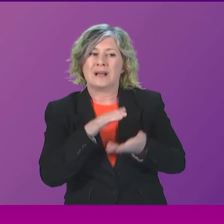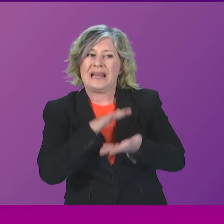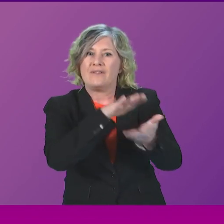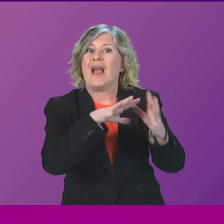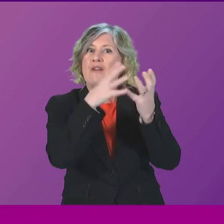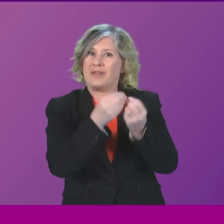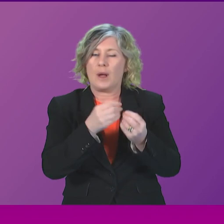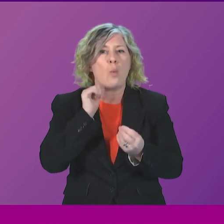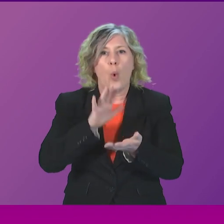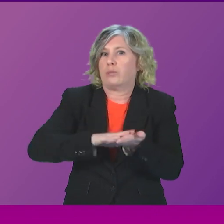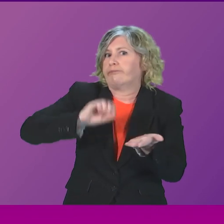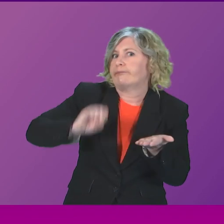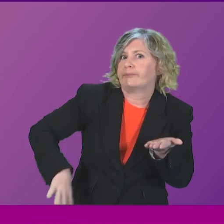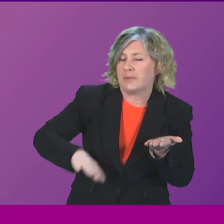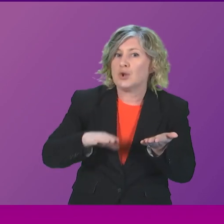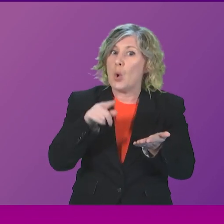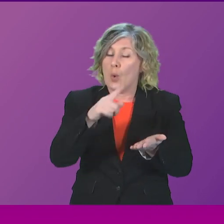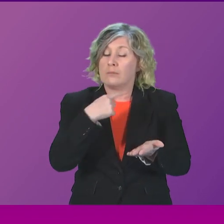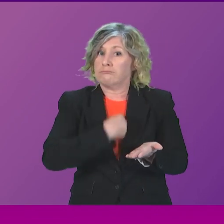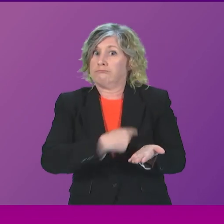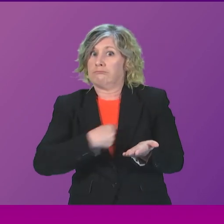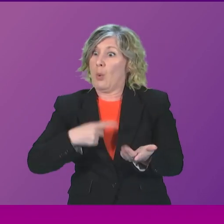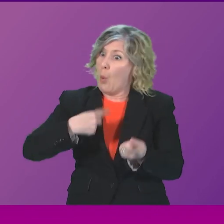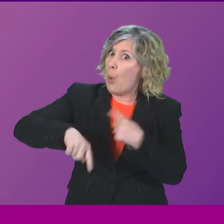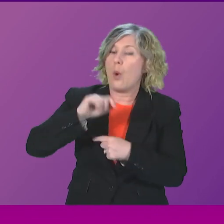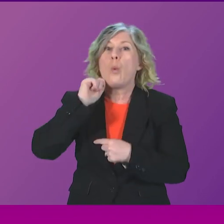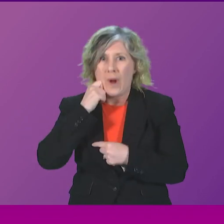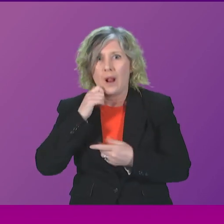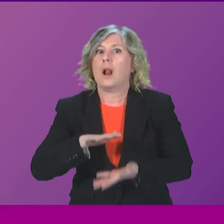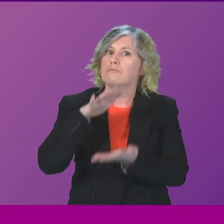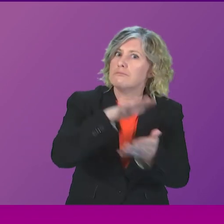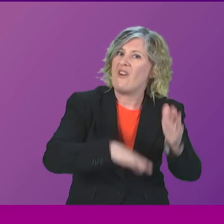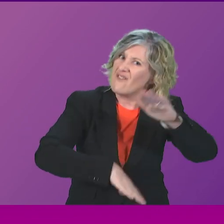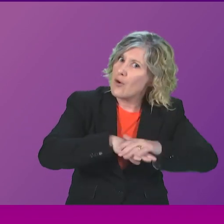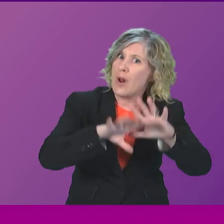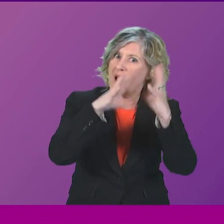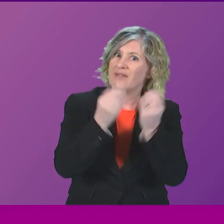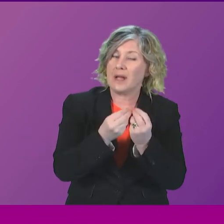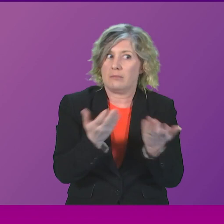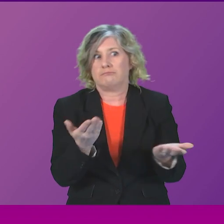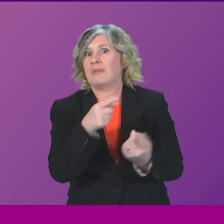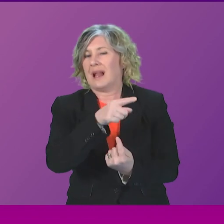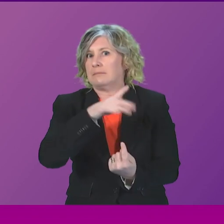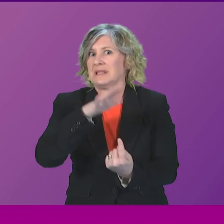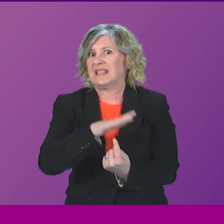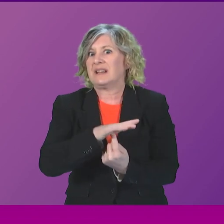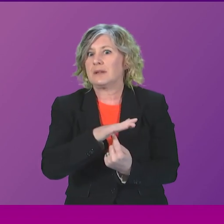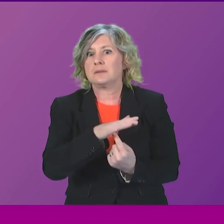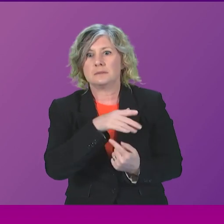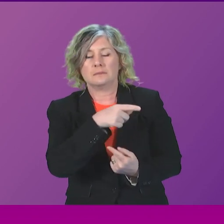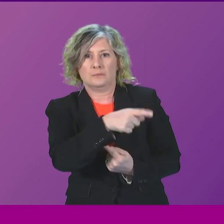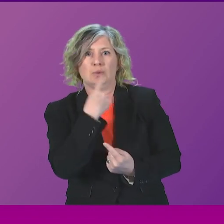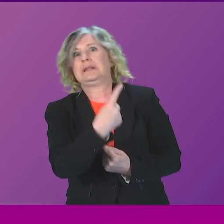hand over all evidence in full without omission and evasion. As I say, a really significant intervention from the First Minister.